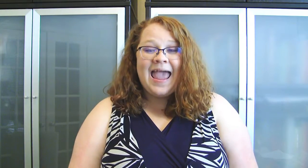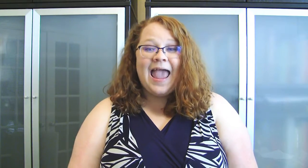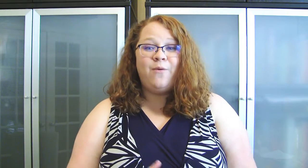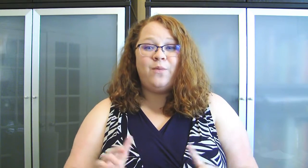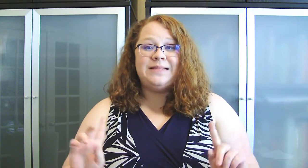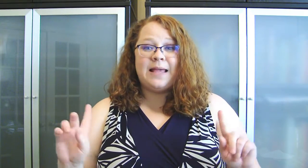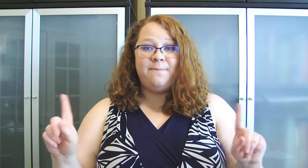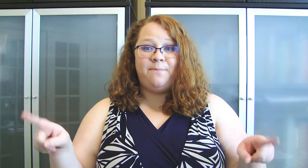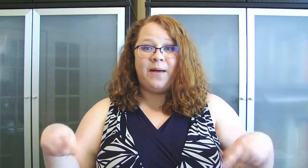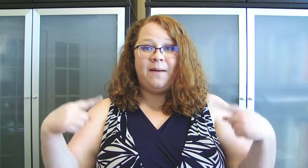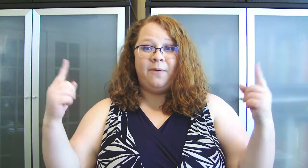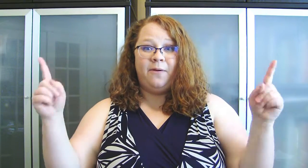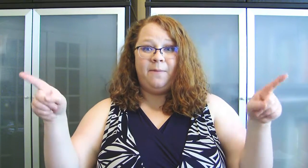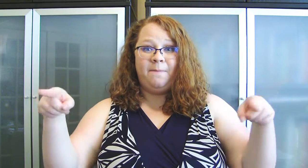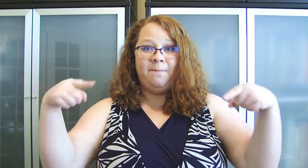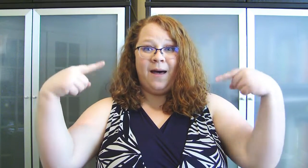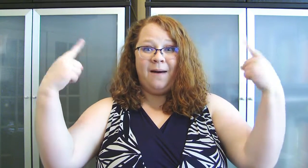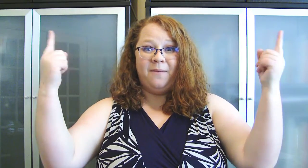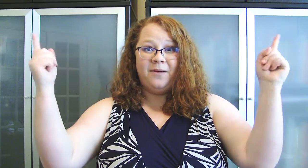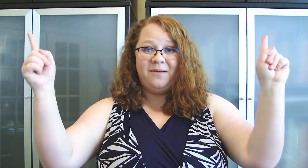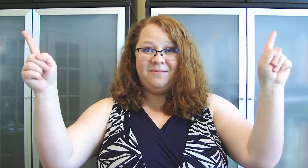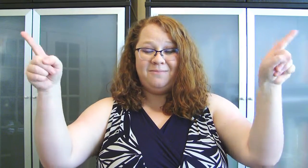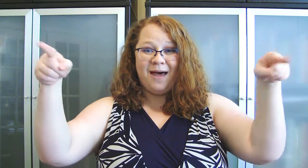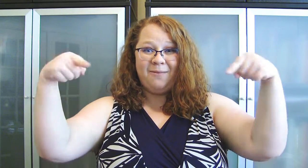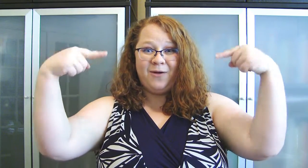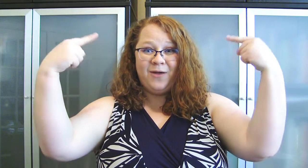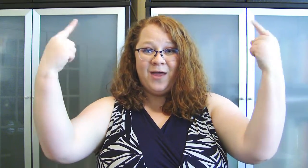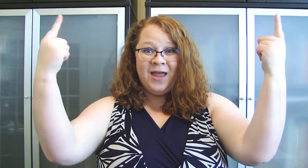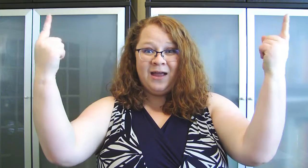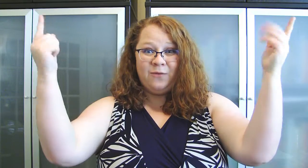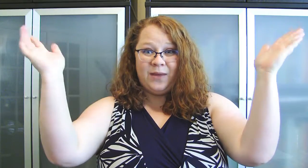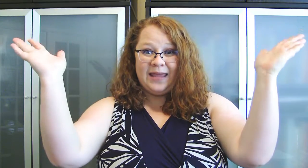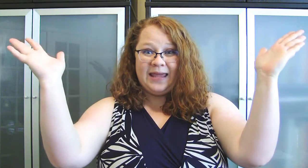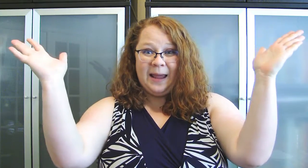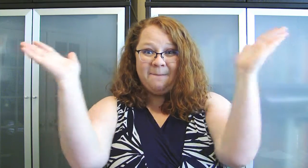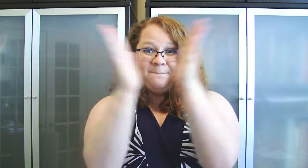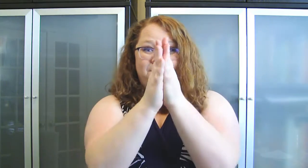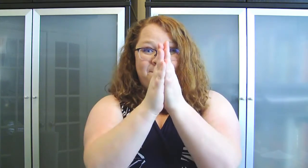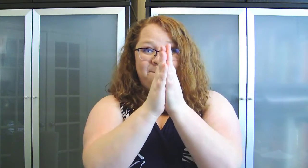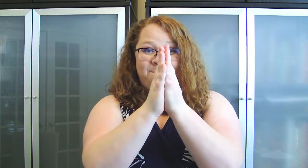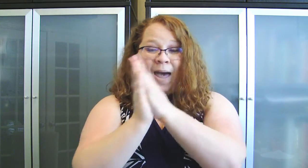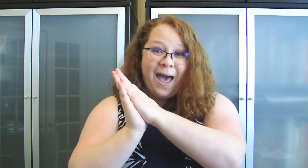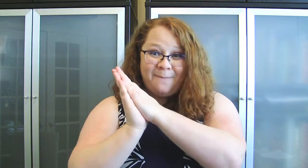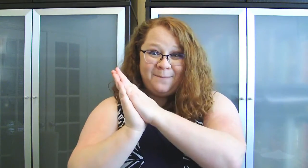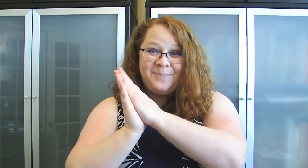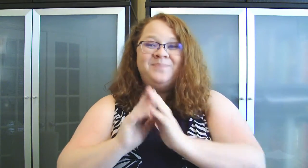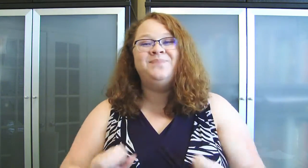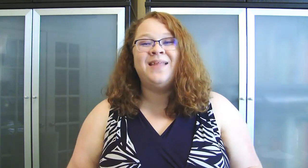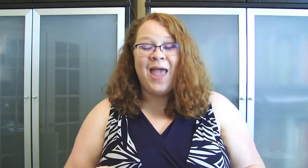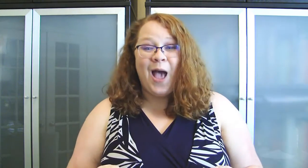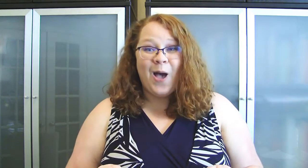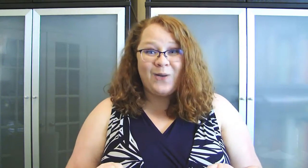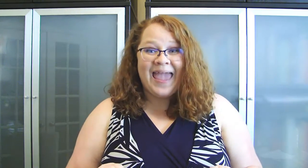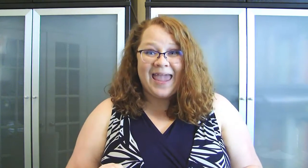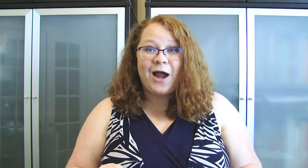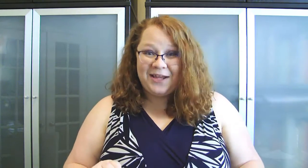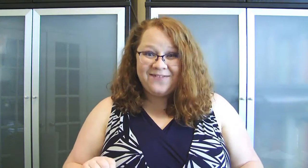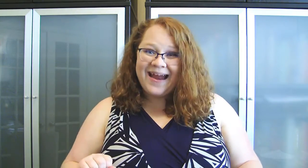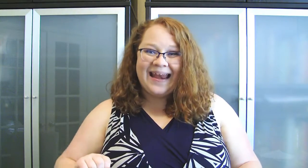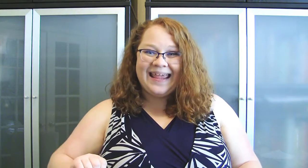And when we say bubble, bubble, bubble, we pop! Okay, are you ready?